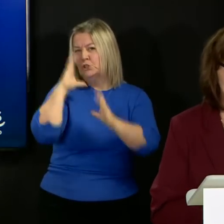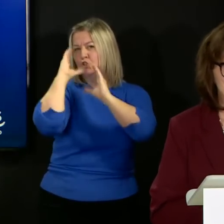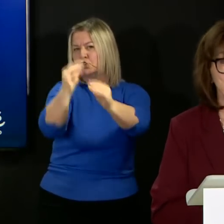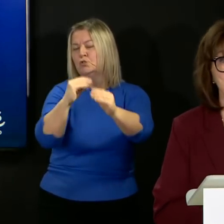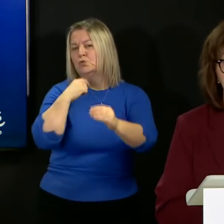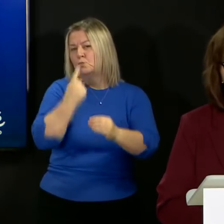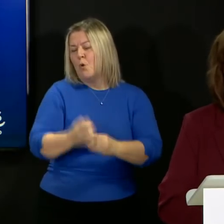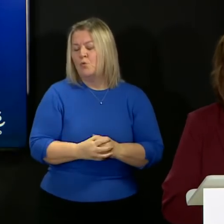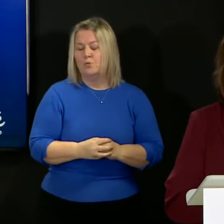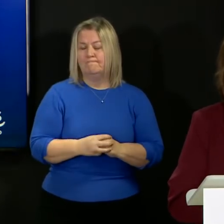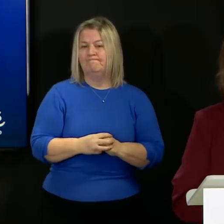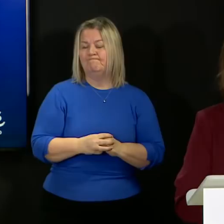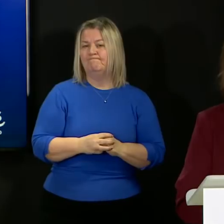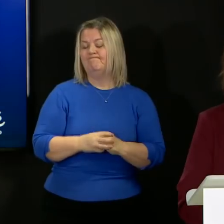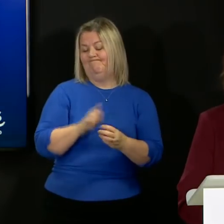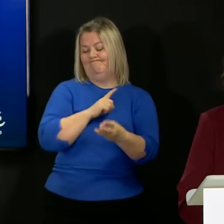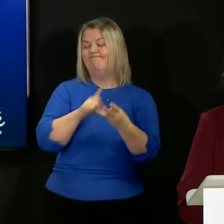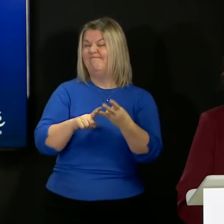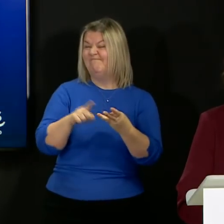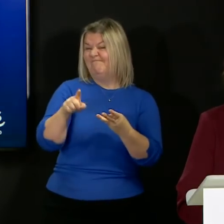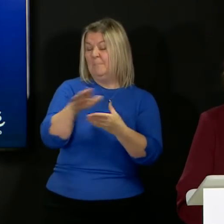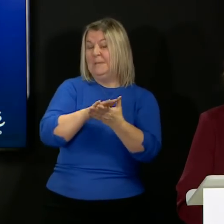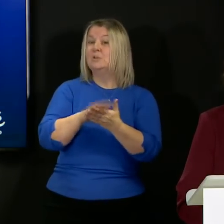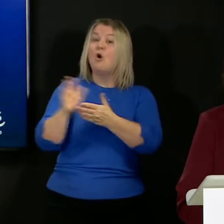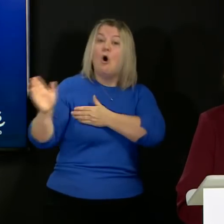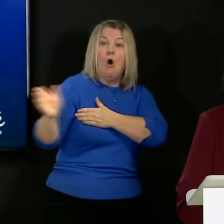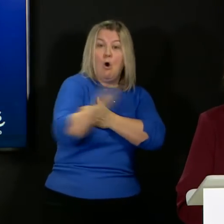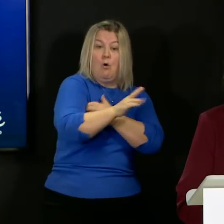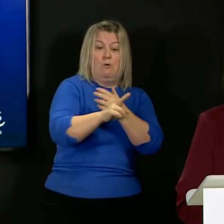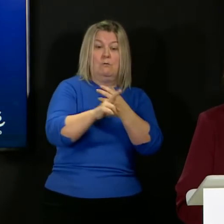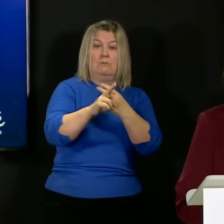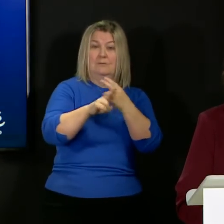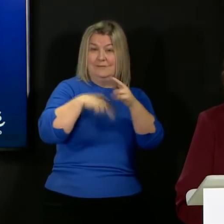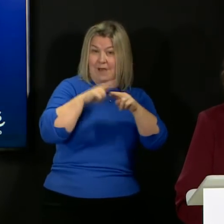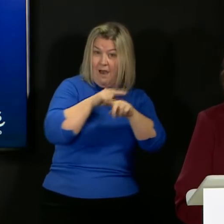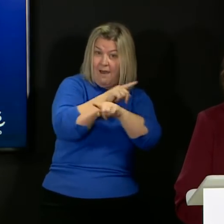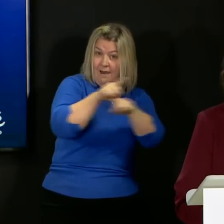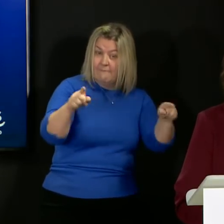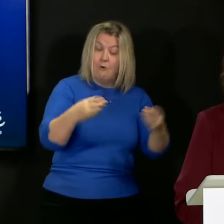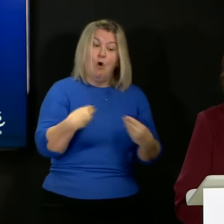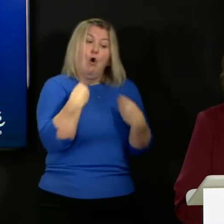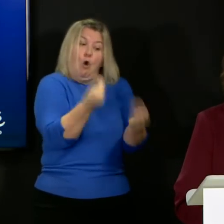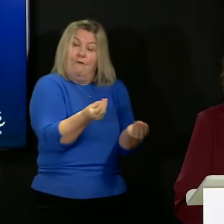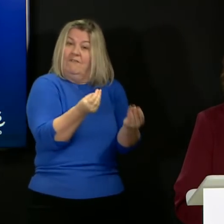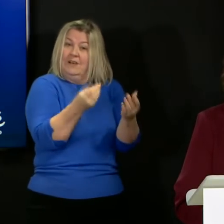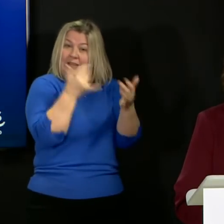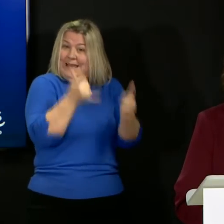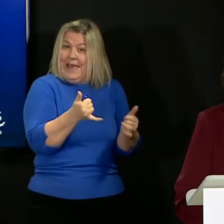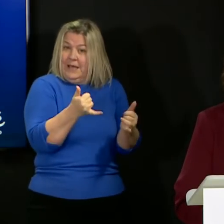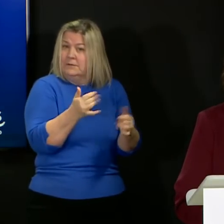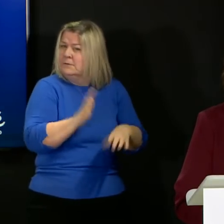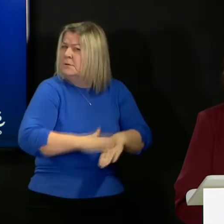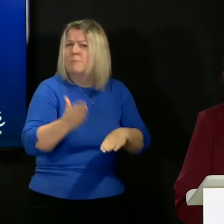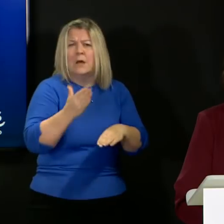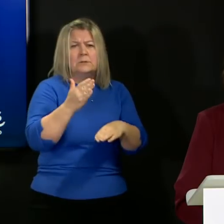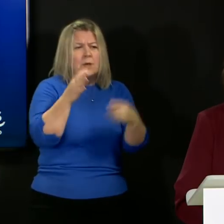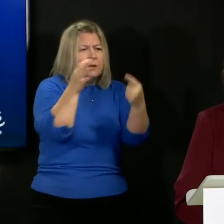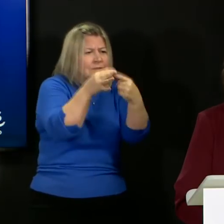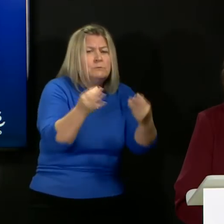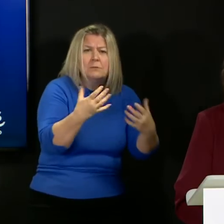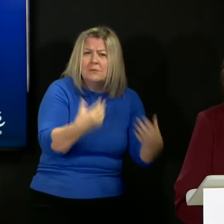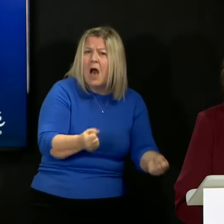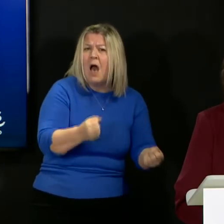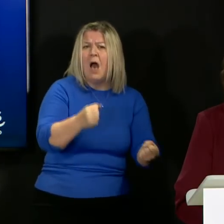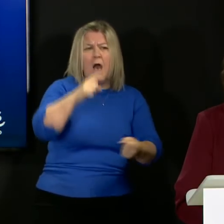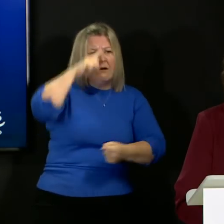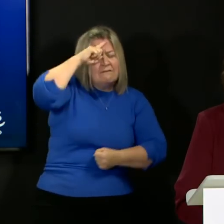now move to a position where all care home staff are offered testing, regardless of symptoms and regardless